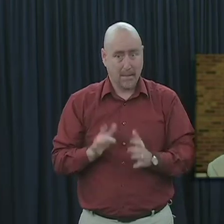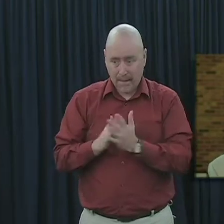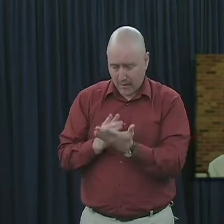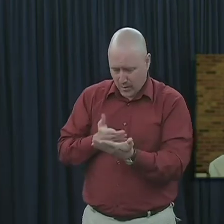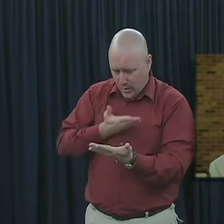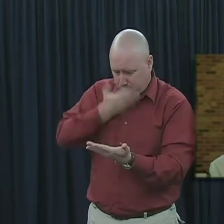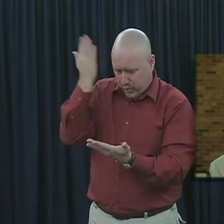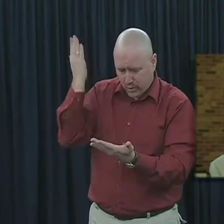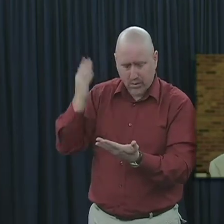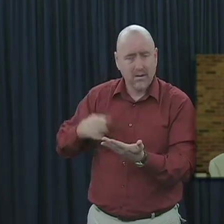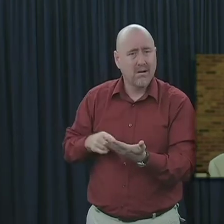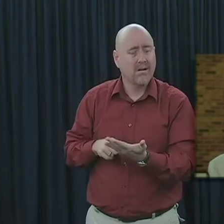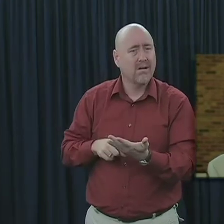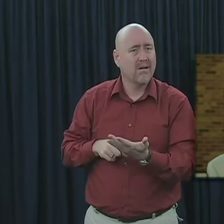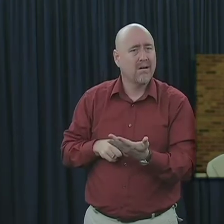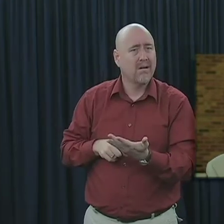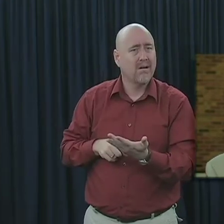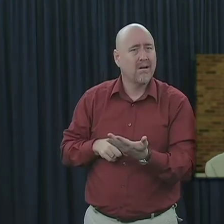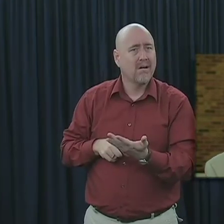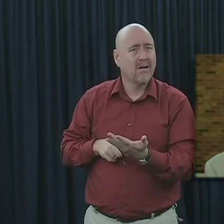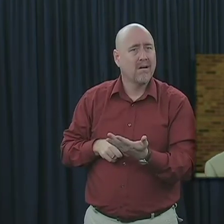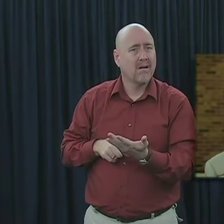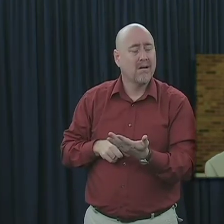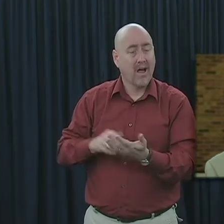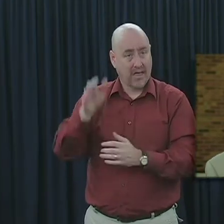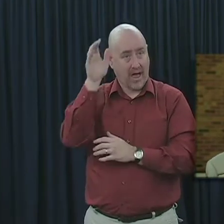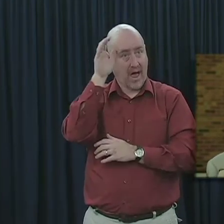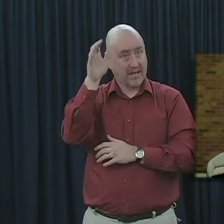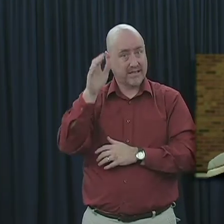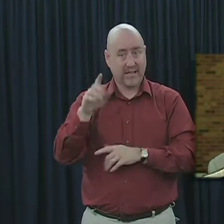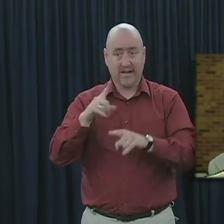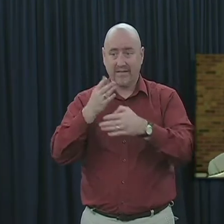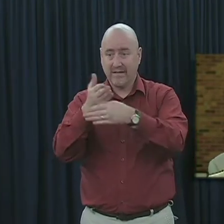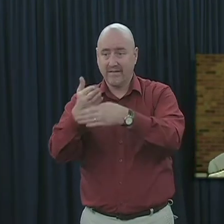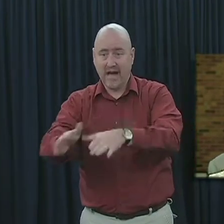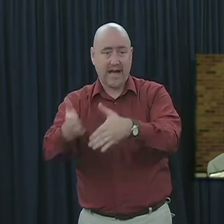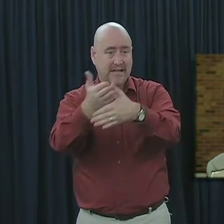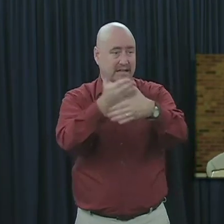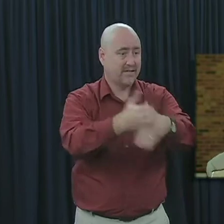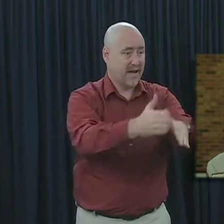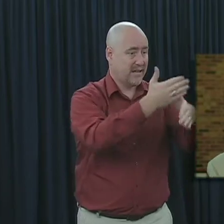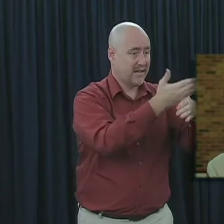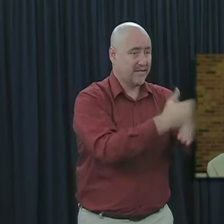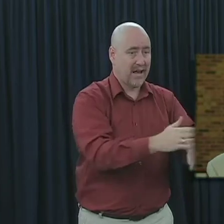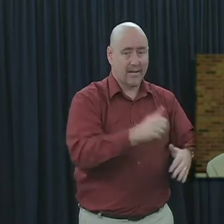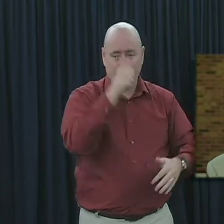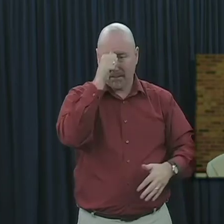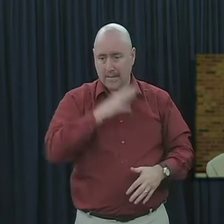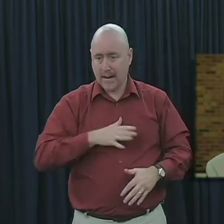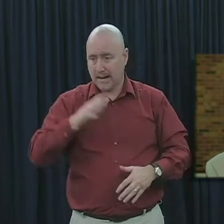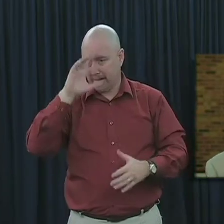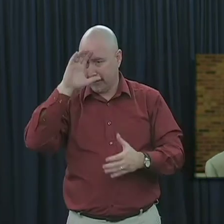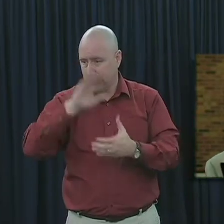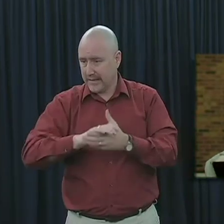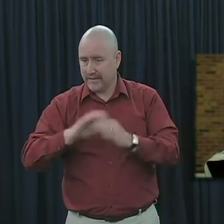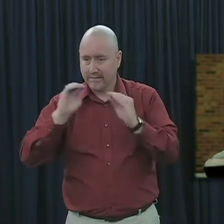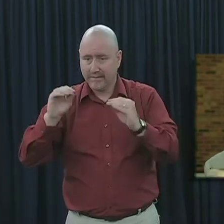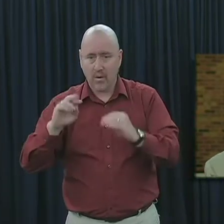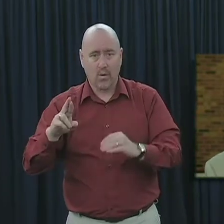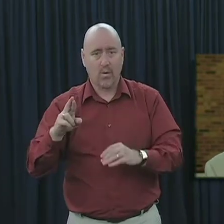mentioned in the Bible. In fact, the idea of dividing over a man-made doctrine or the notoriety